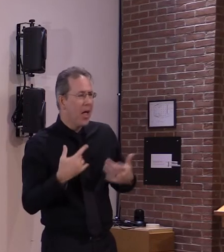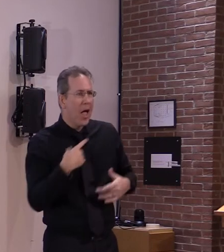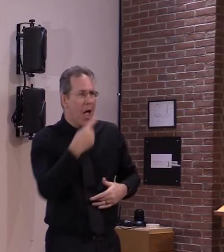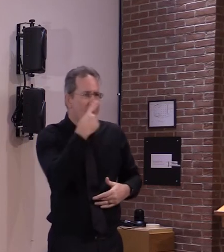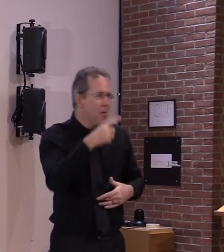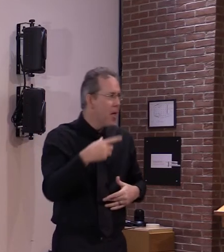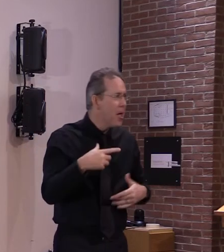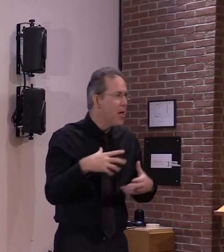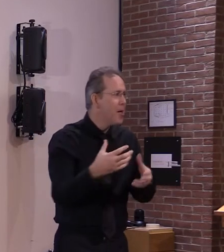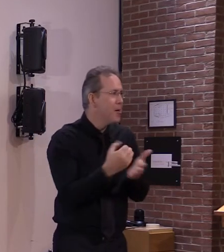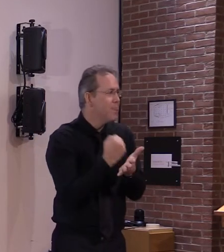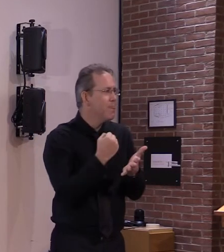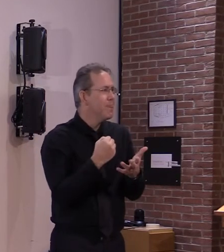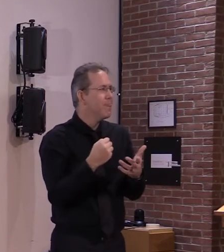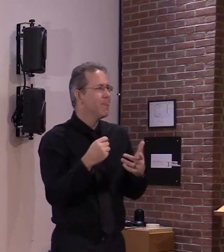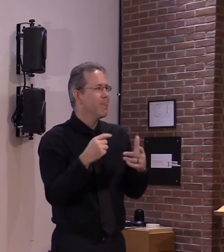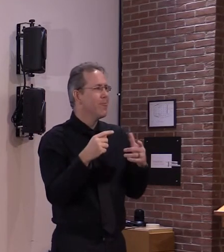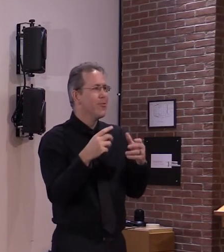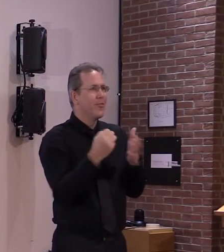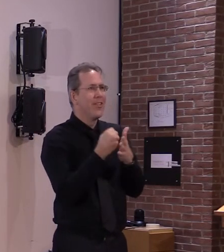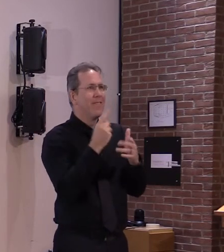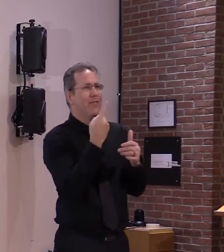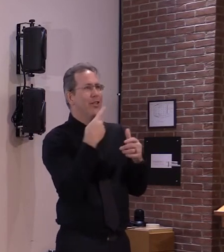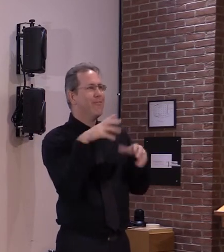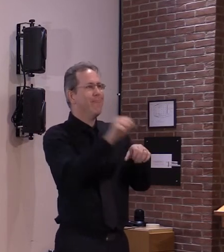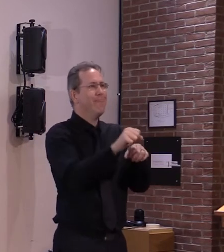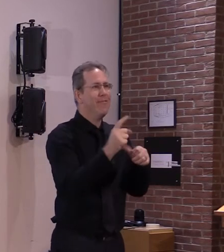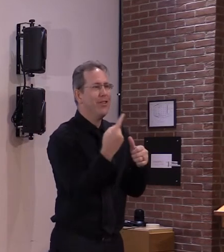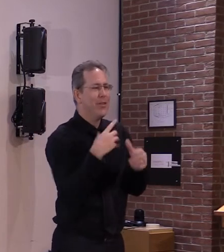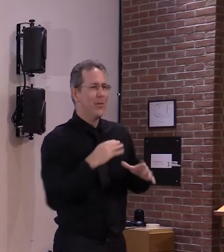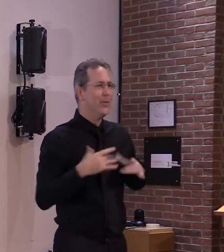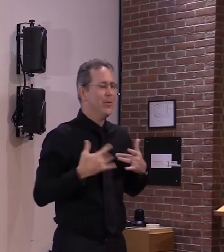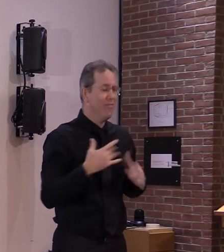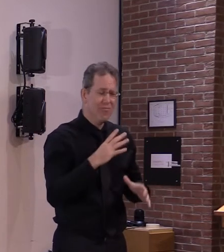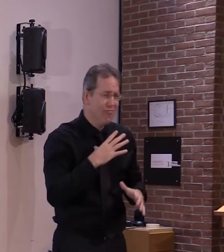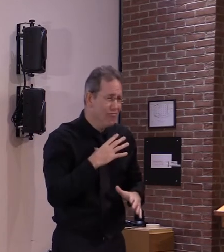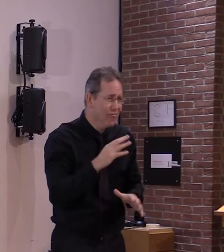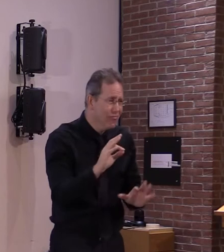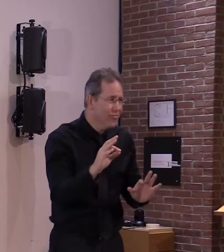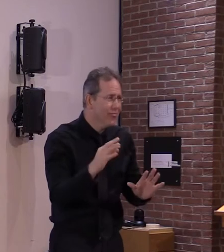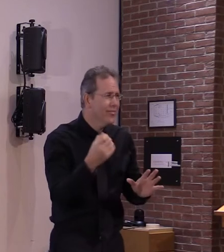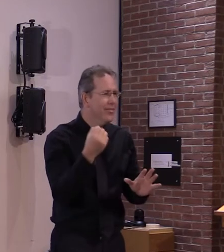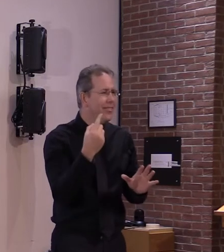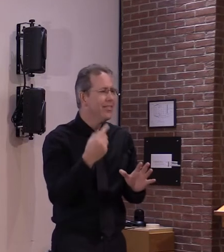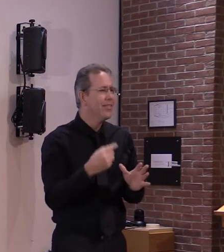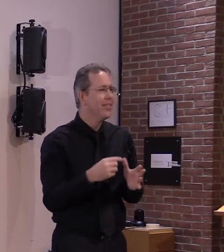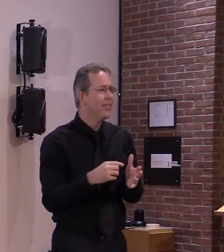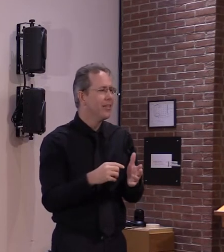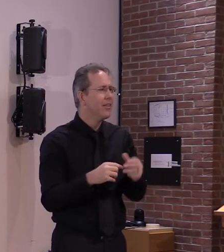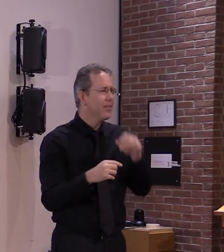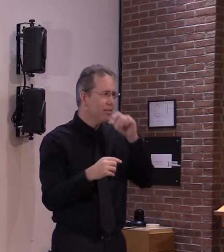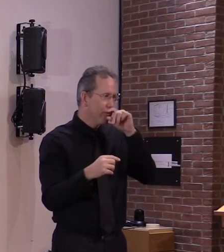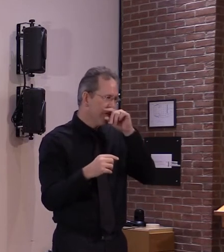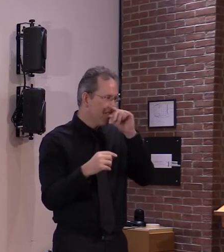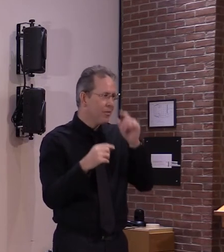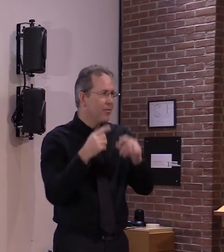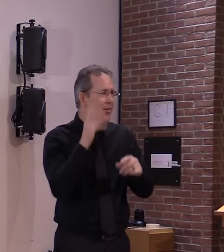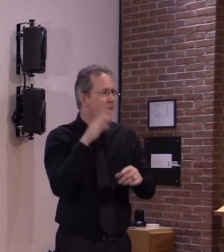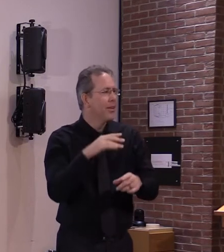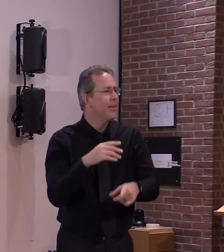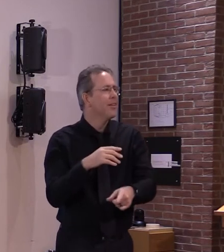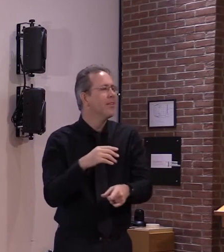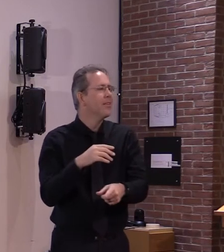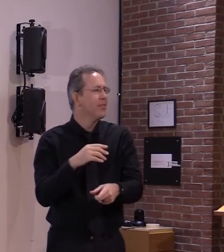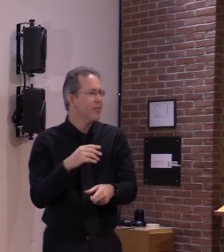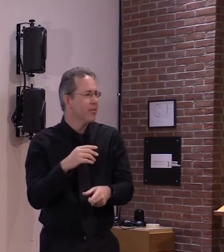secretary smith would be the first in line for that as a former seal but not everybody's like that and so they want to see